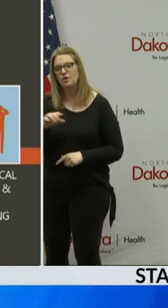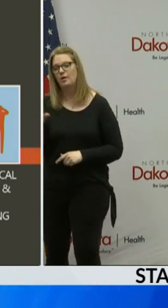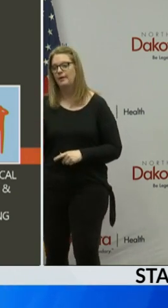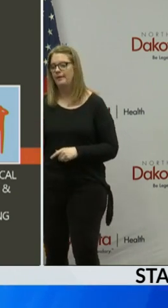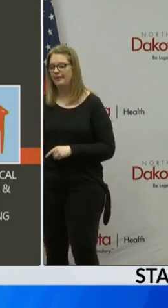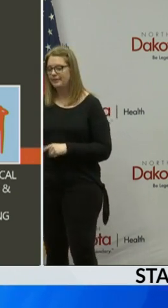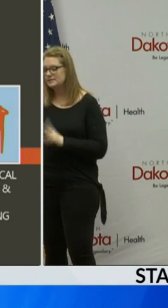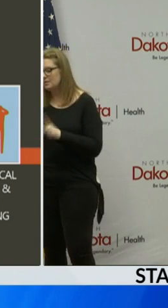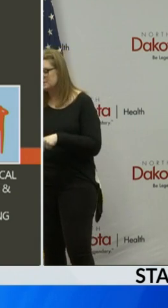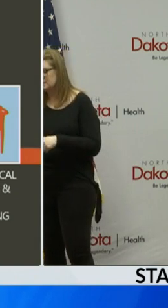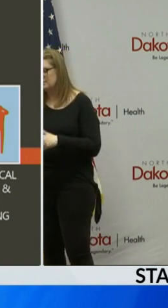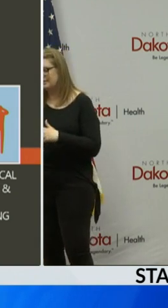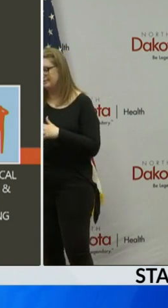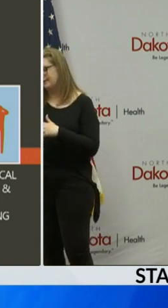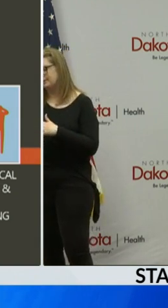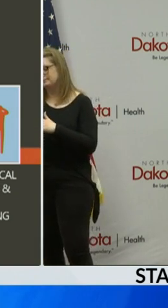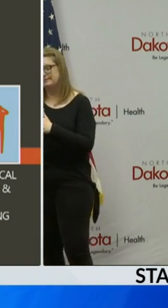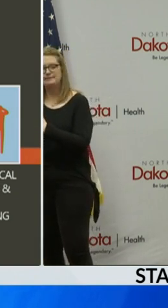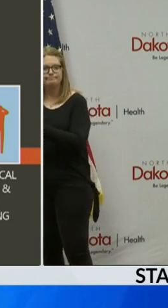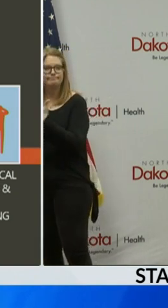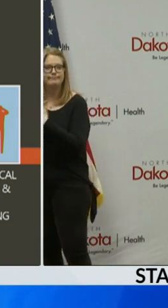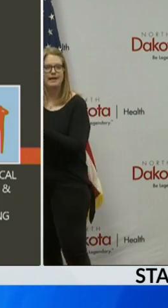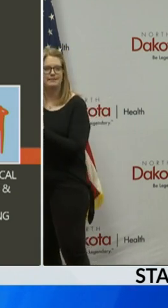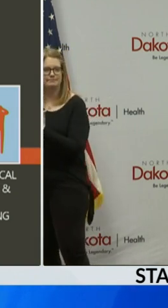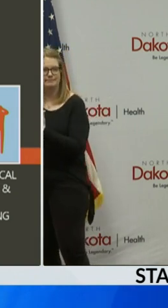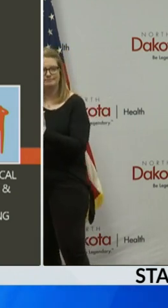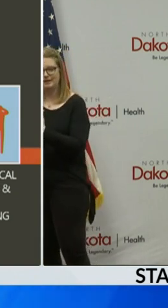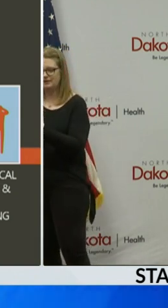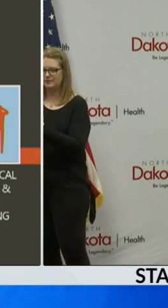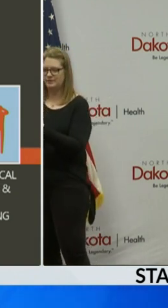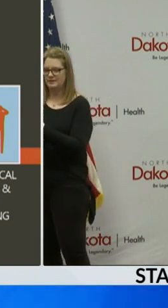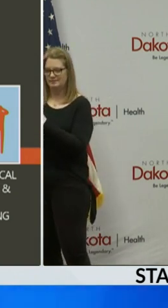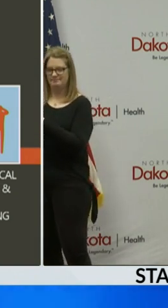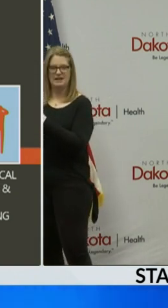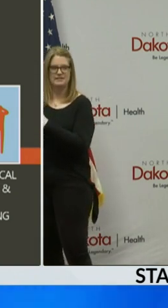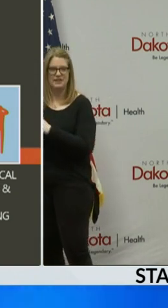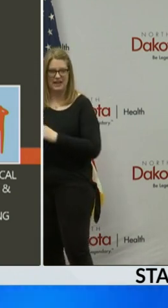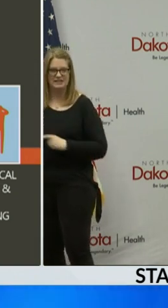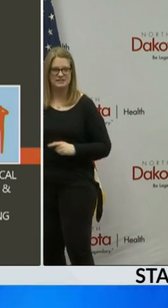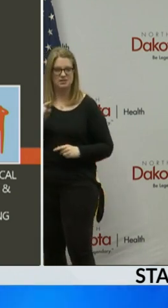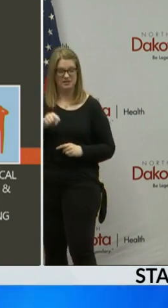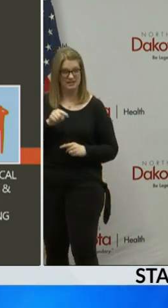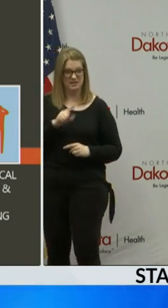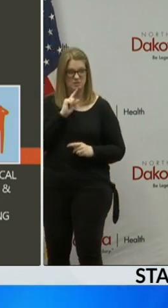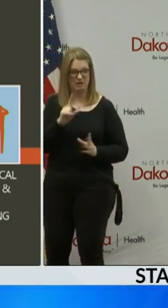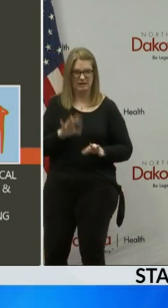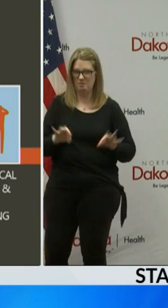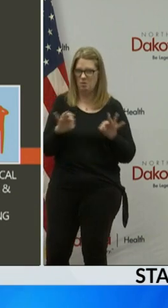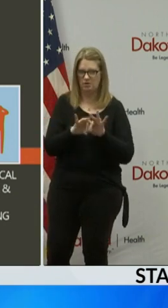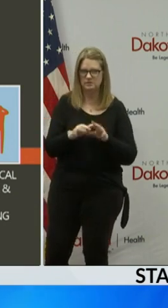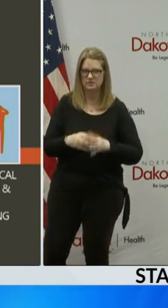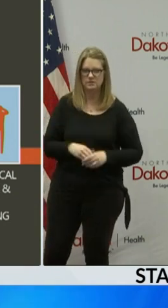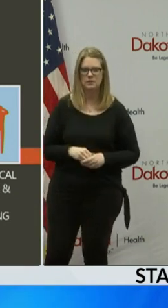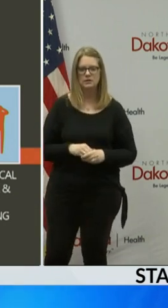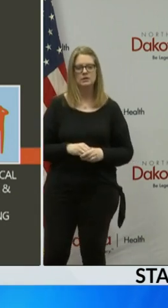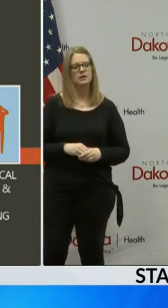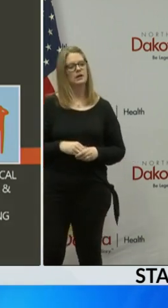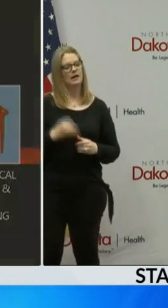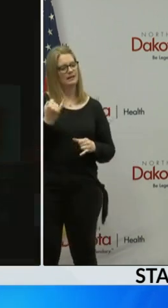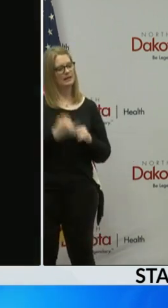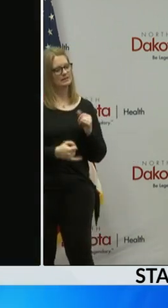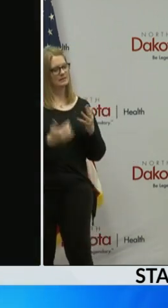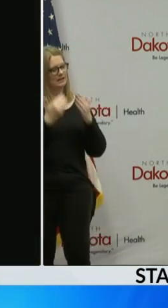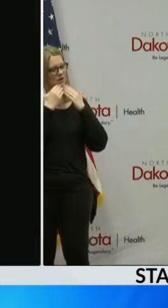contact is greater than ever, and so these rules are more important than ever. And then, lastly, on a note of gratitude,